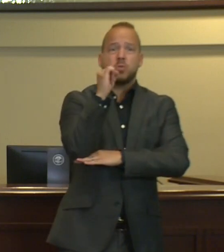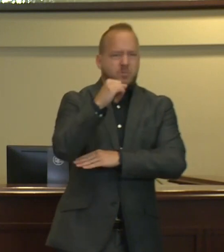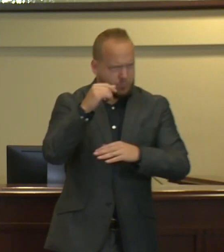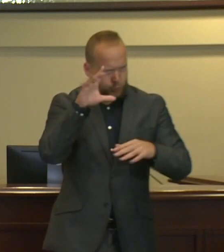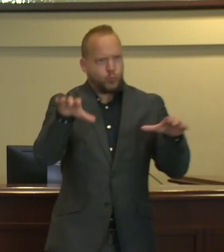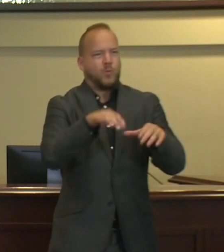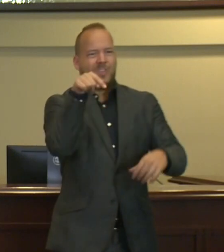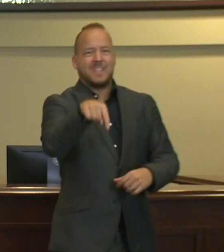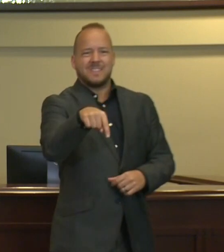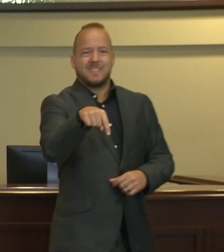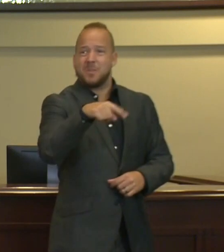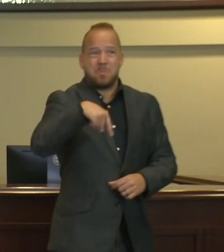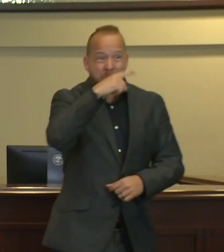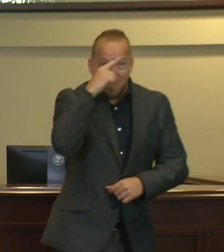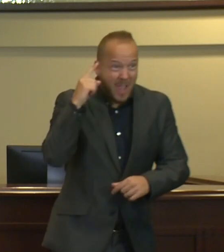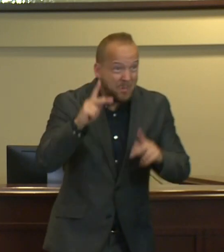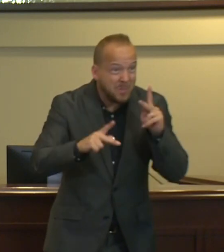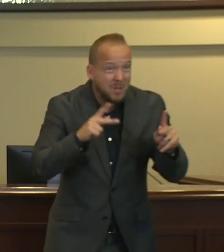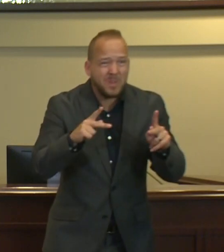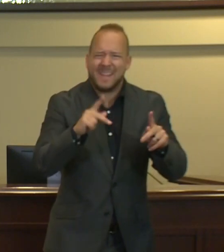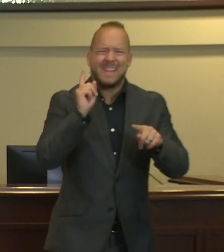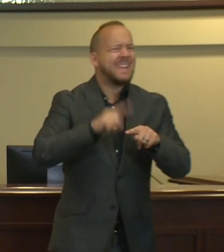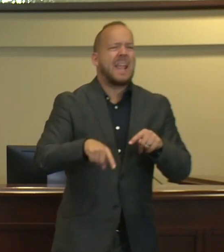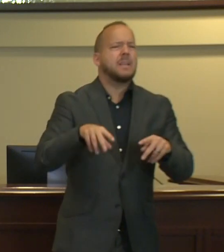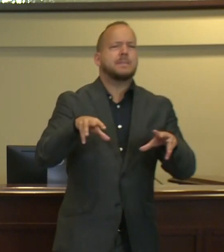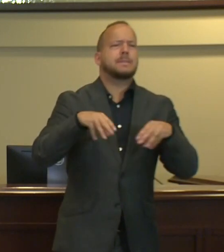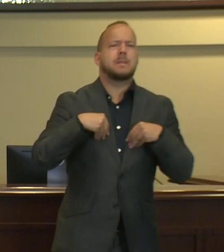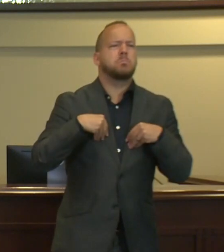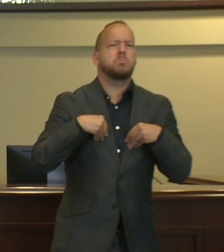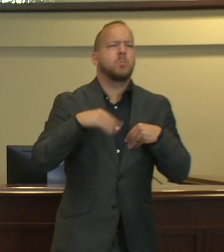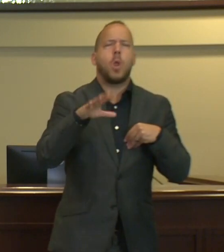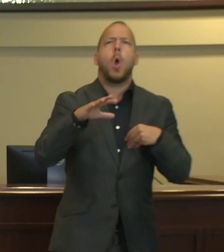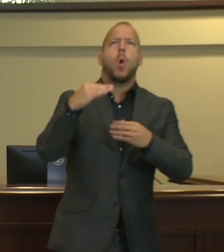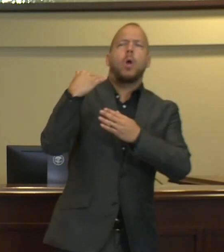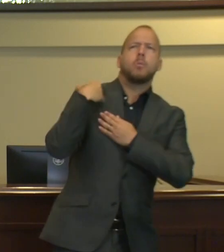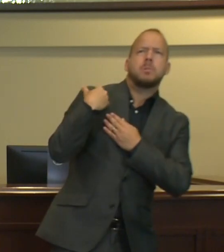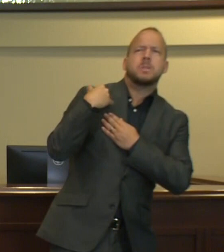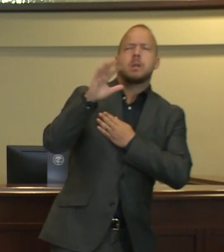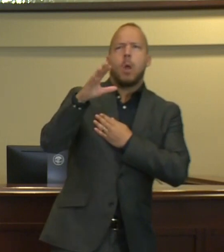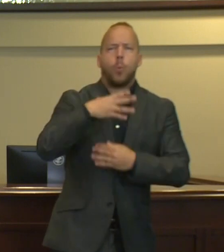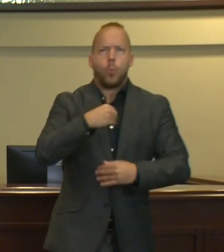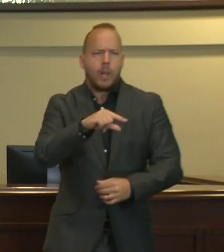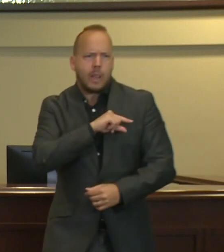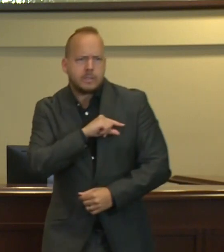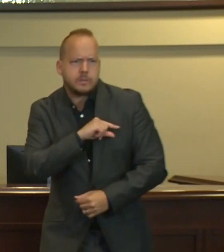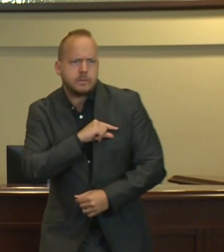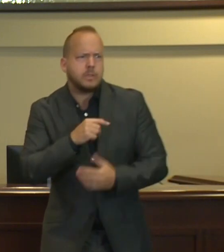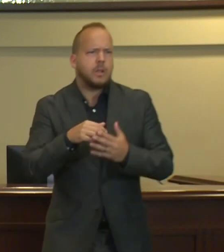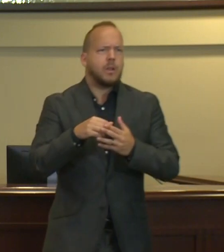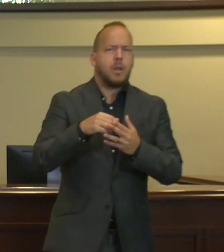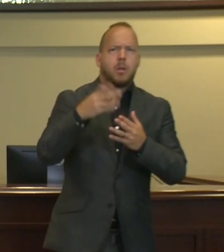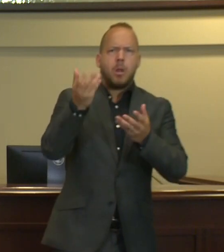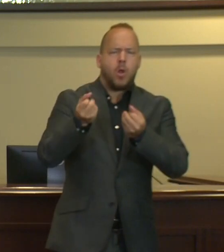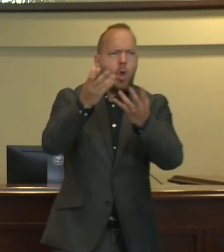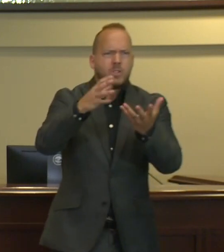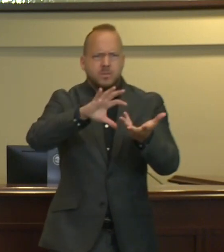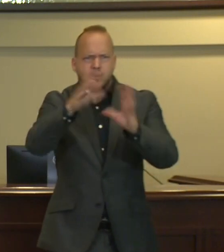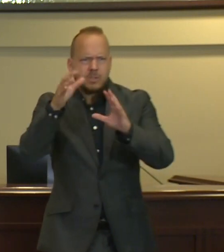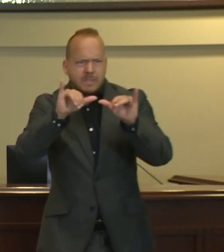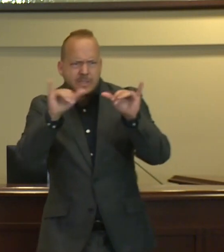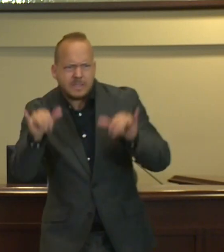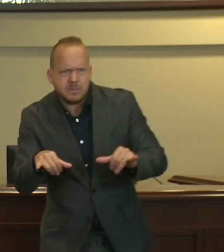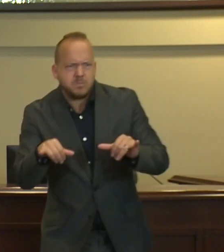responsible for carrying the burden of white fragility, white guilt, trying to fix a system that was never designed for them in the first place, and